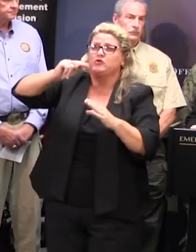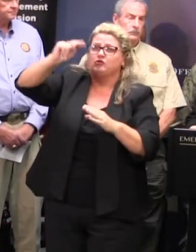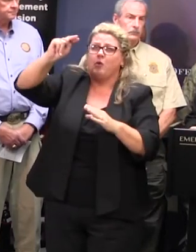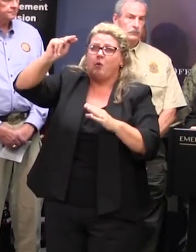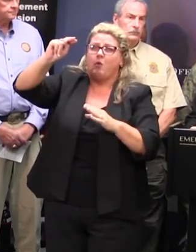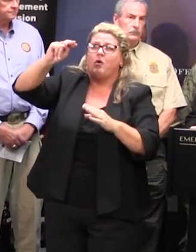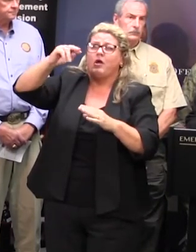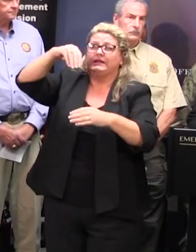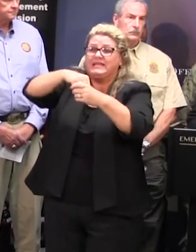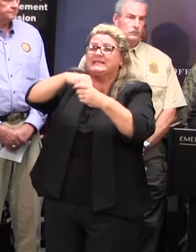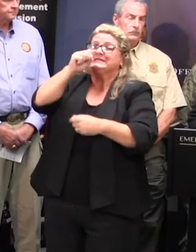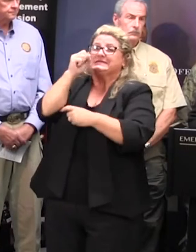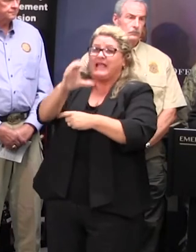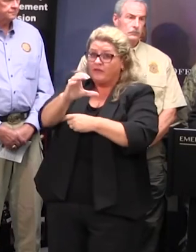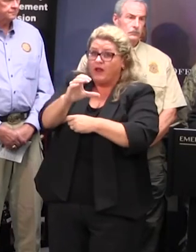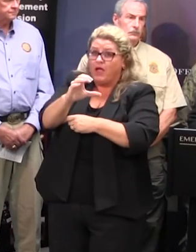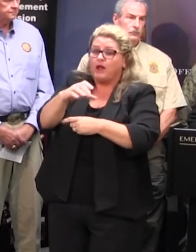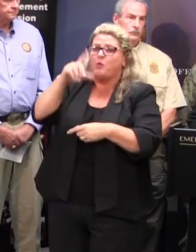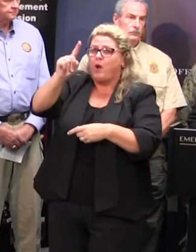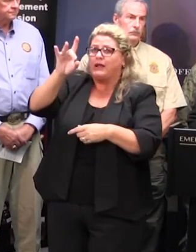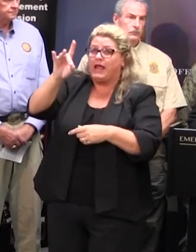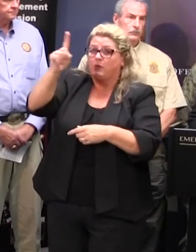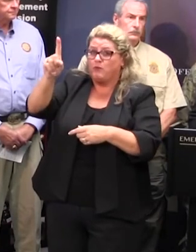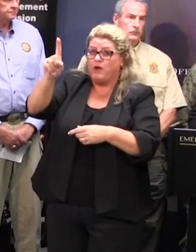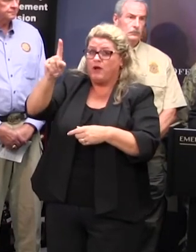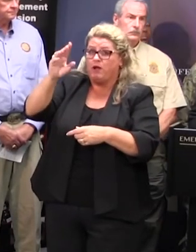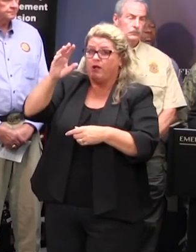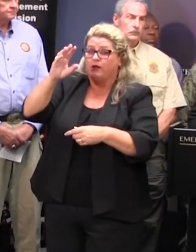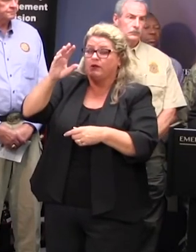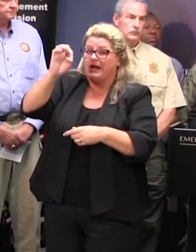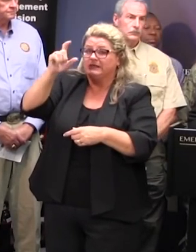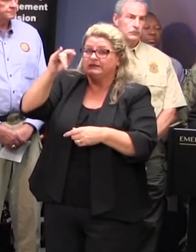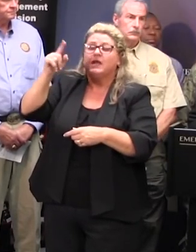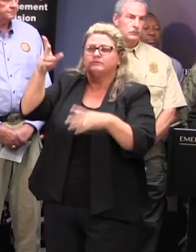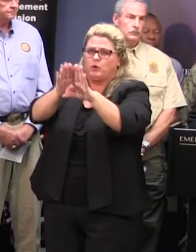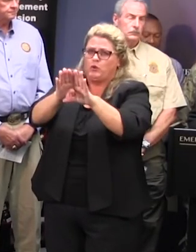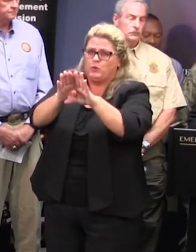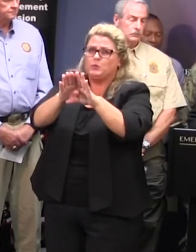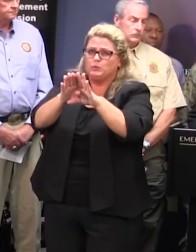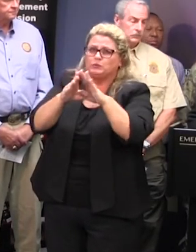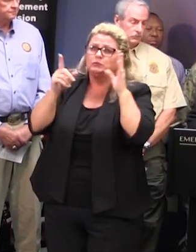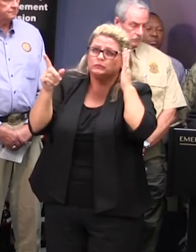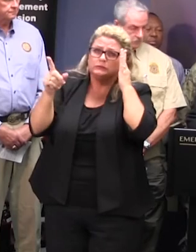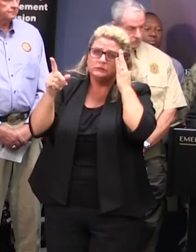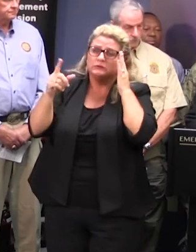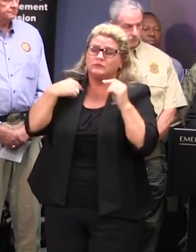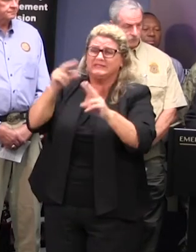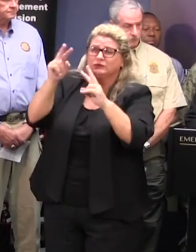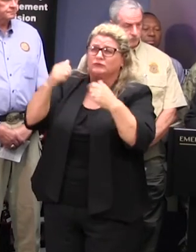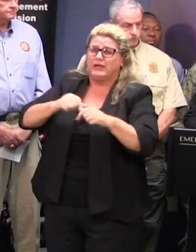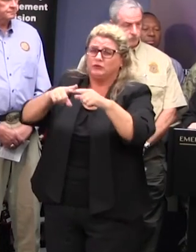in south carolina is closed at mile marker 181 as we try to look at that area in order to try to restore service